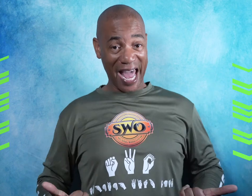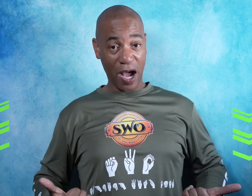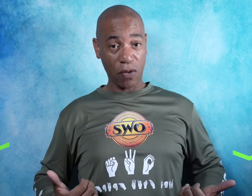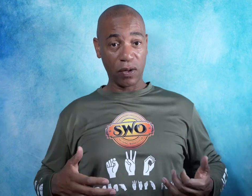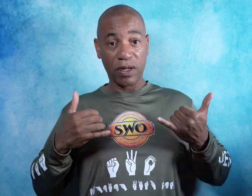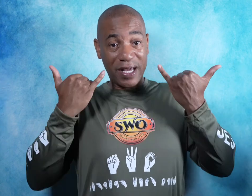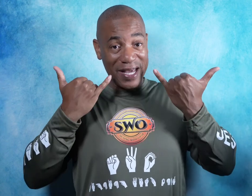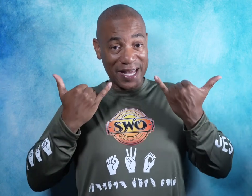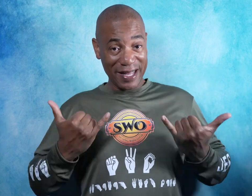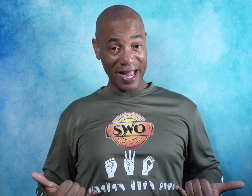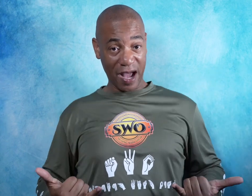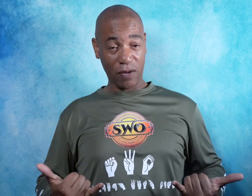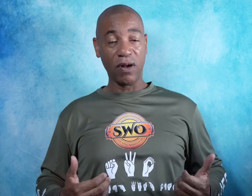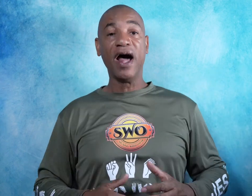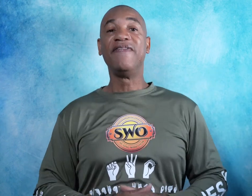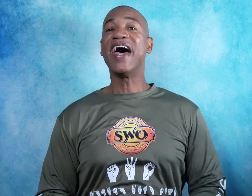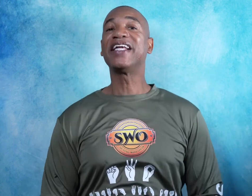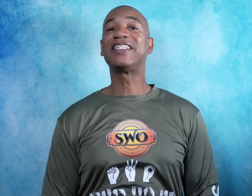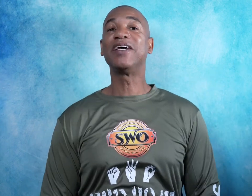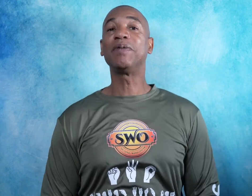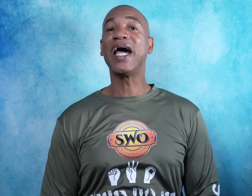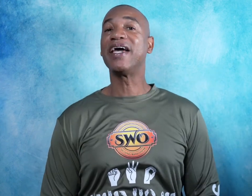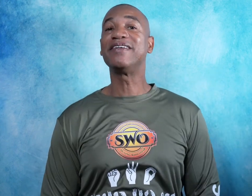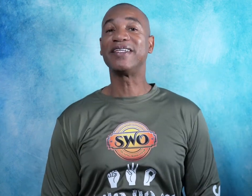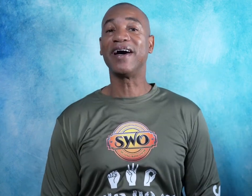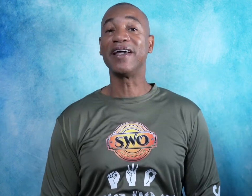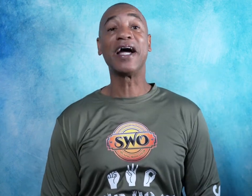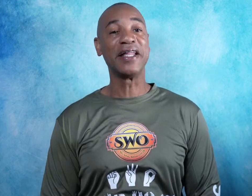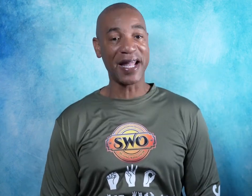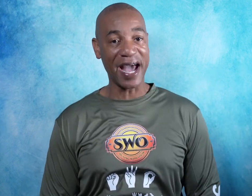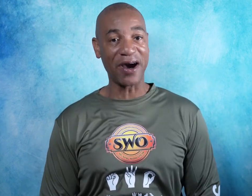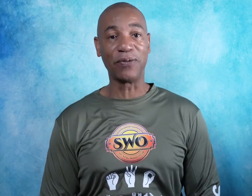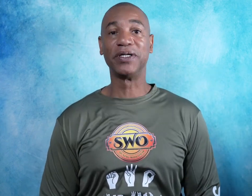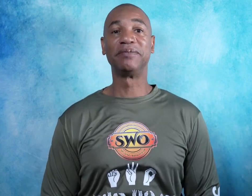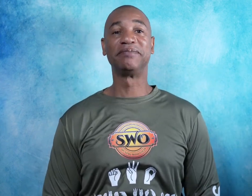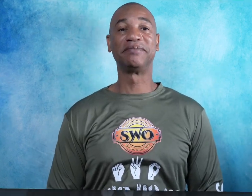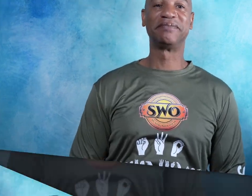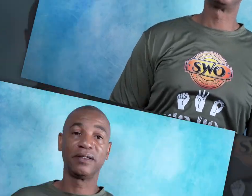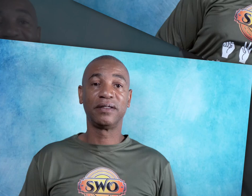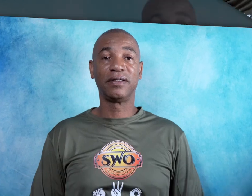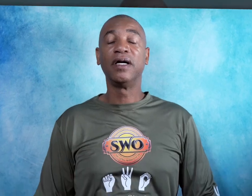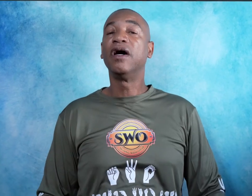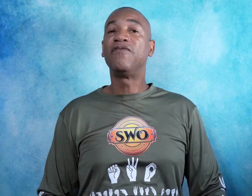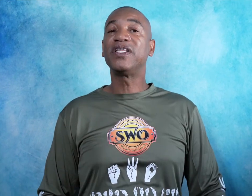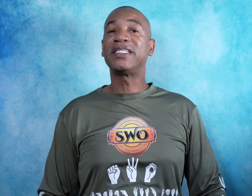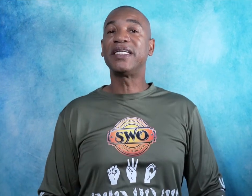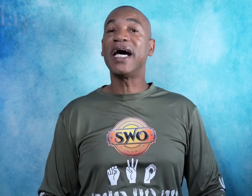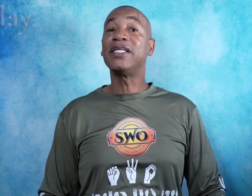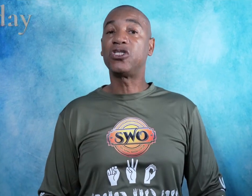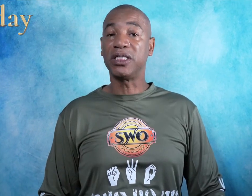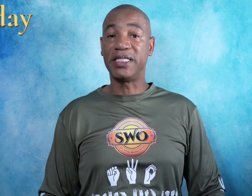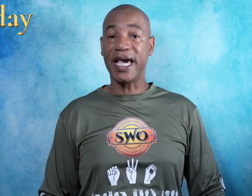Now. Now. That is simply how you sign now. For the sign today